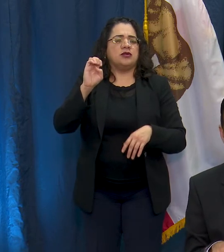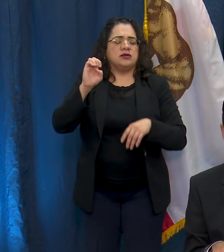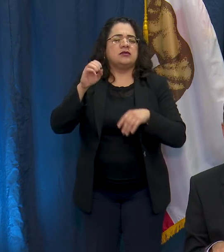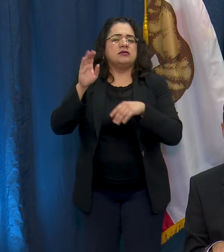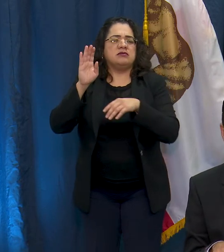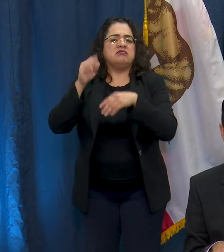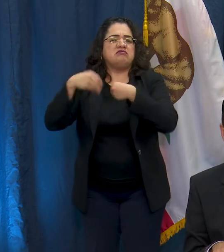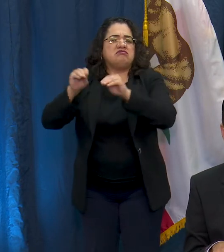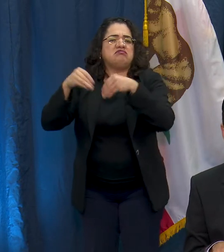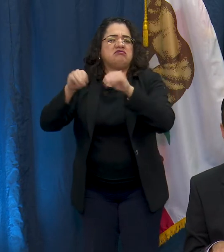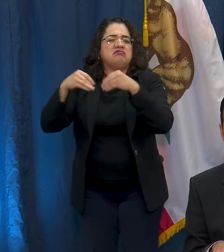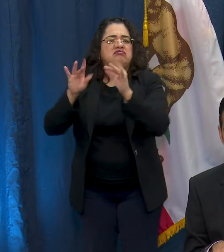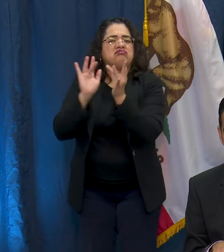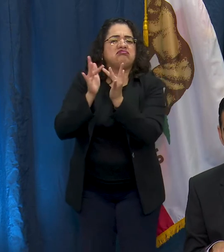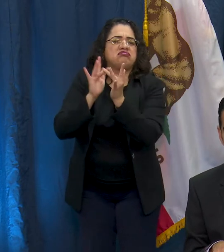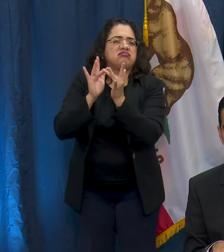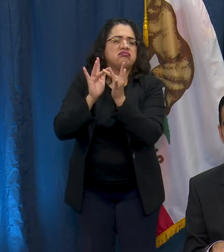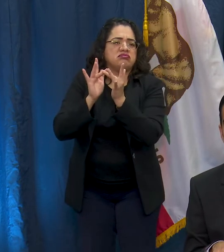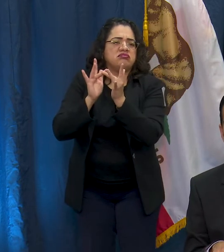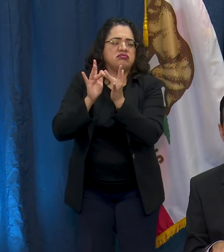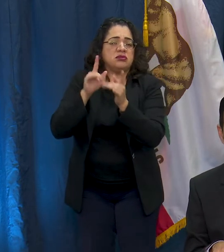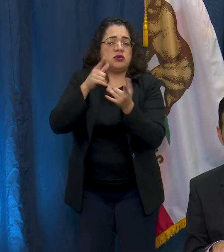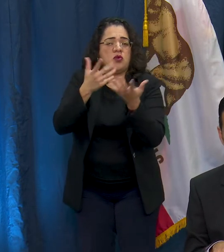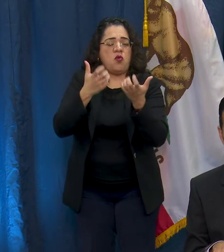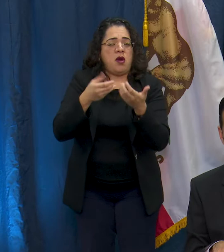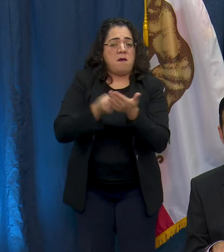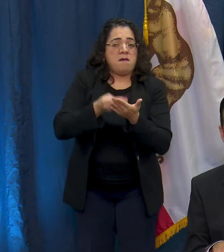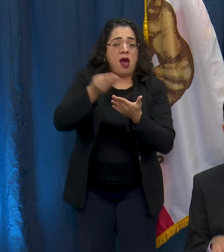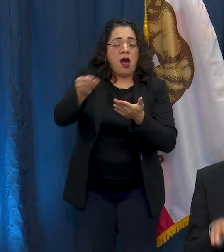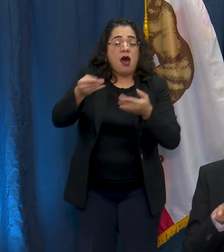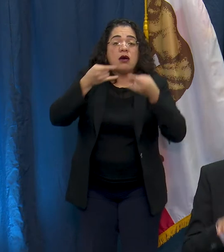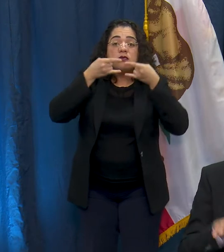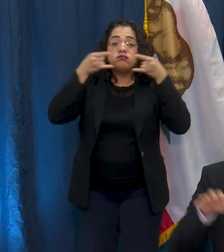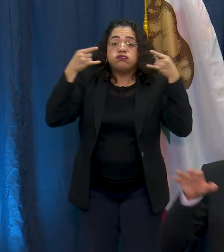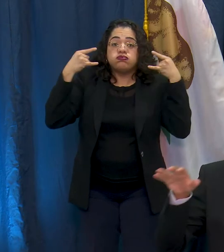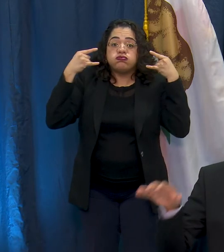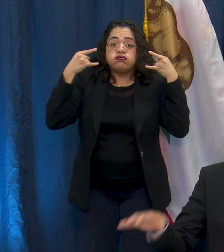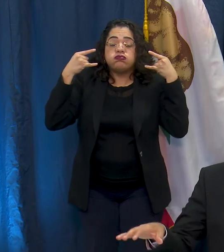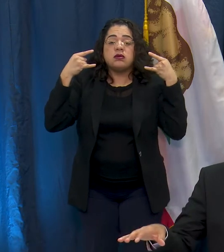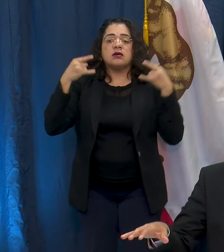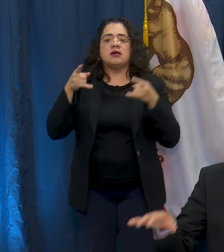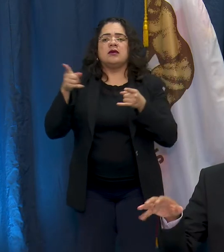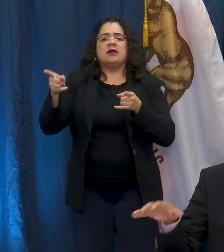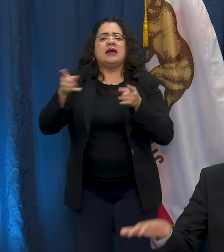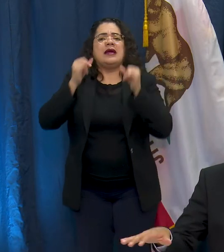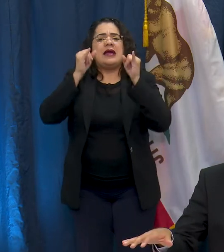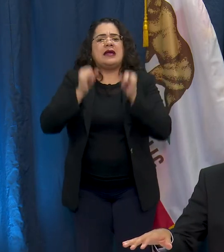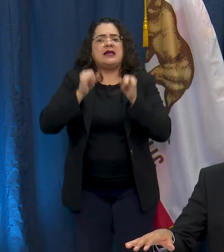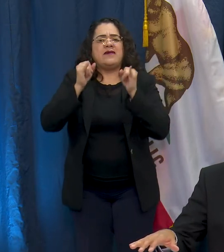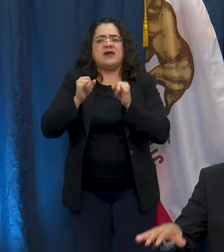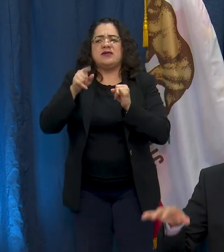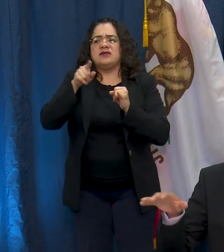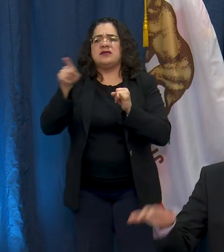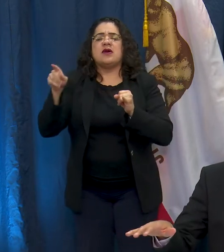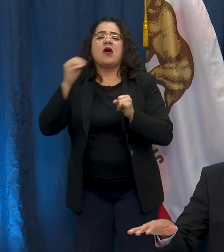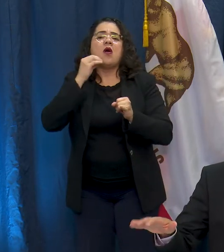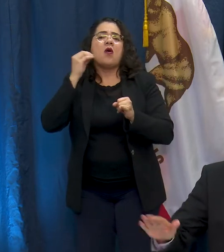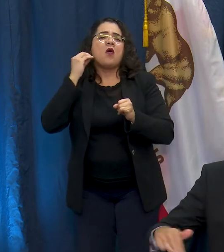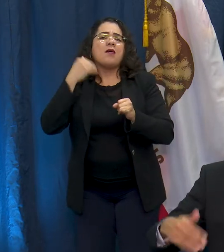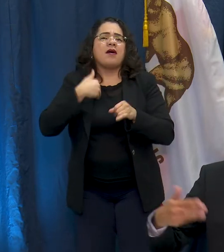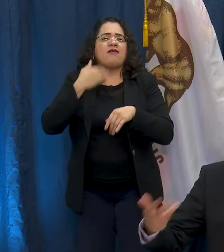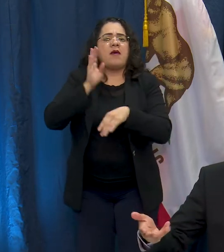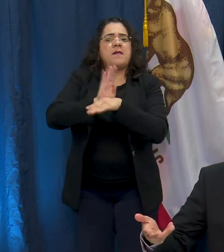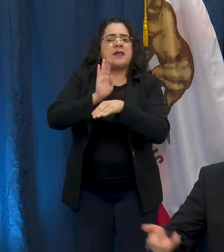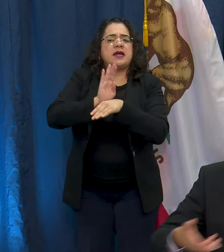individuals looking to purchase face coverings with individuals that are at home or have a business